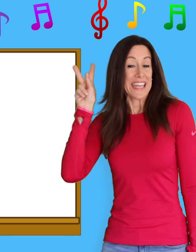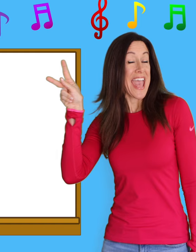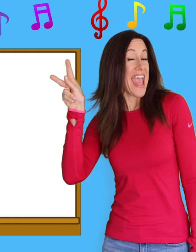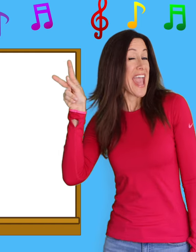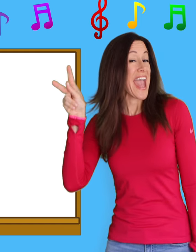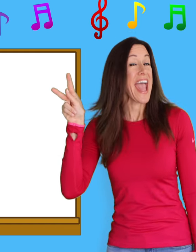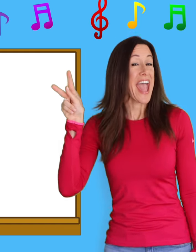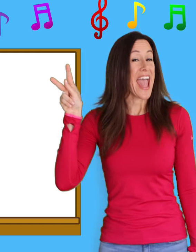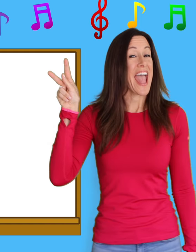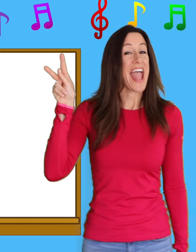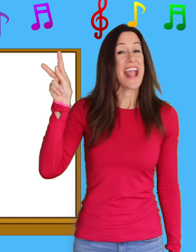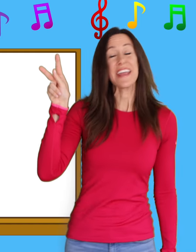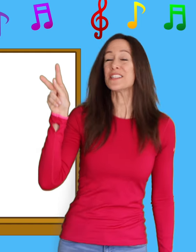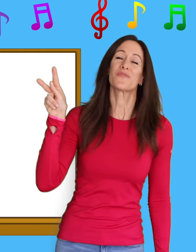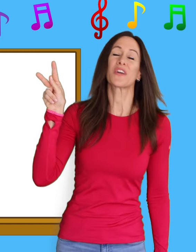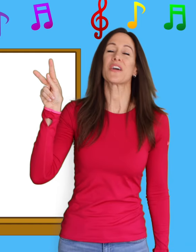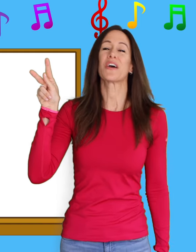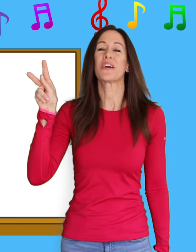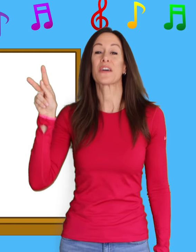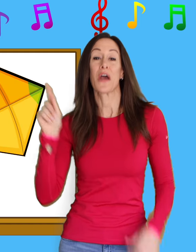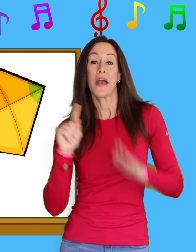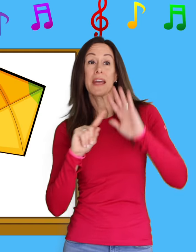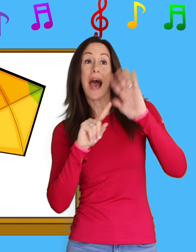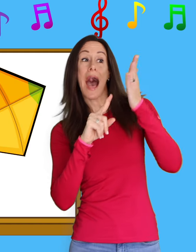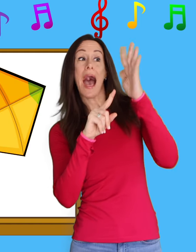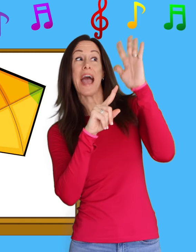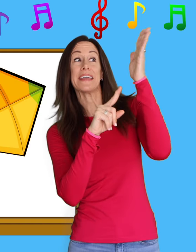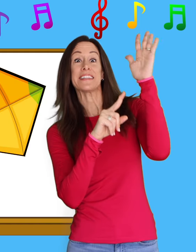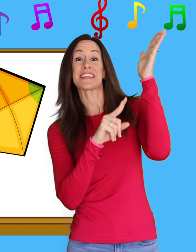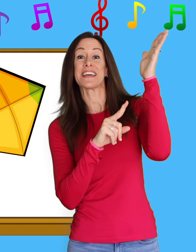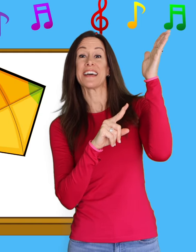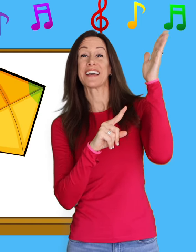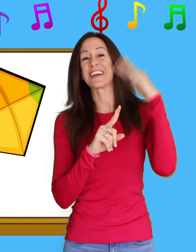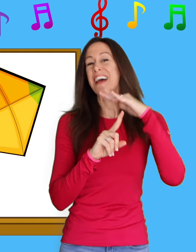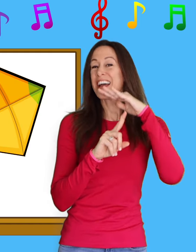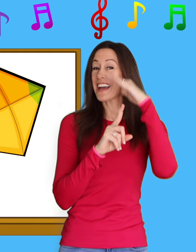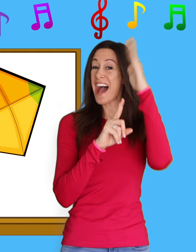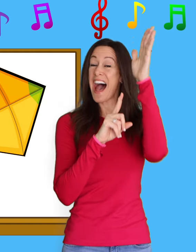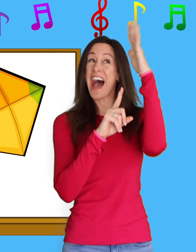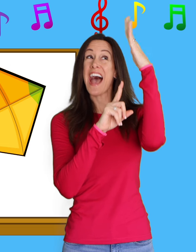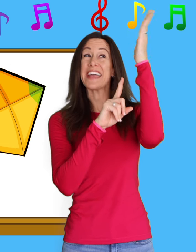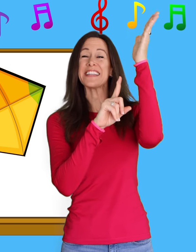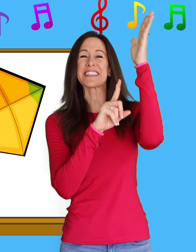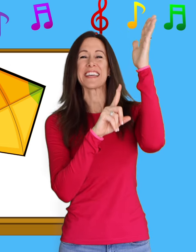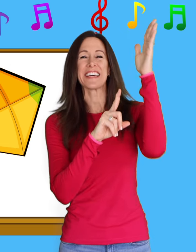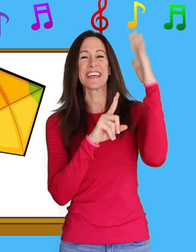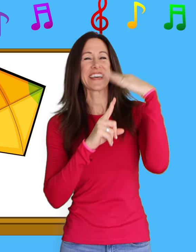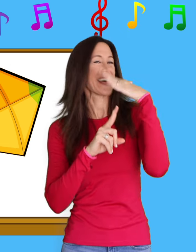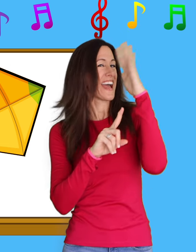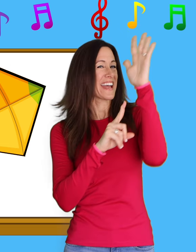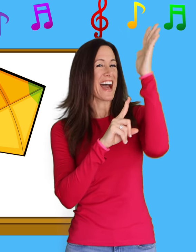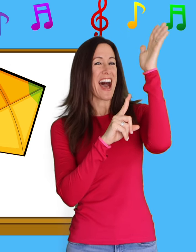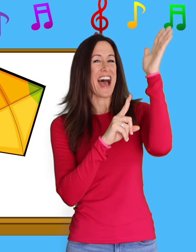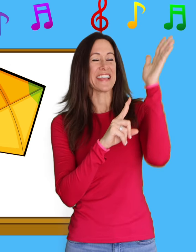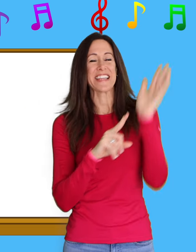K is for K-K-K-kite, K-K-kite, K-K-kite